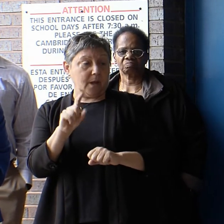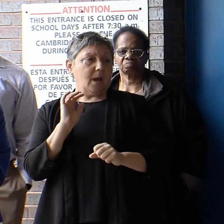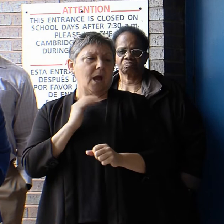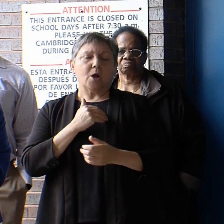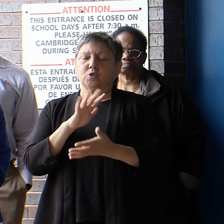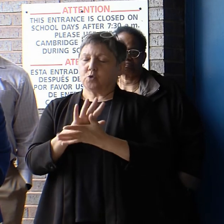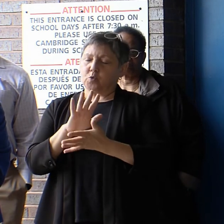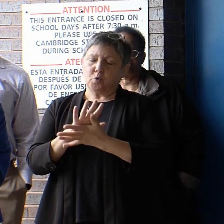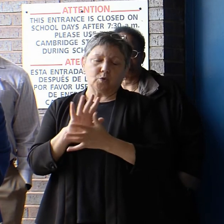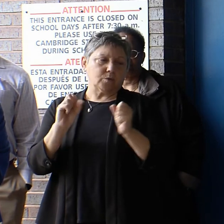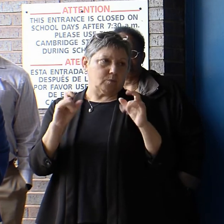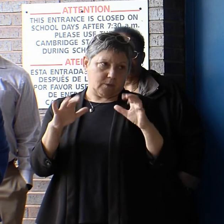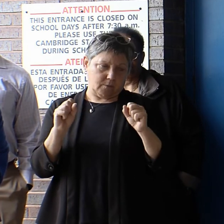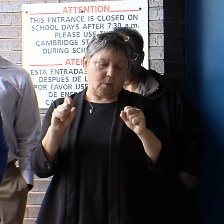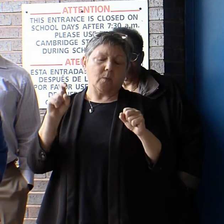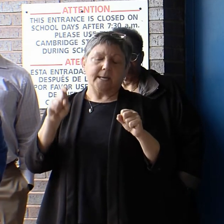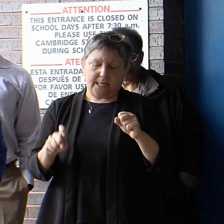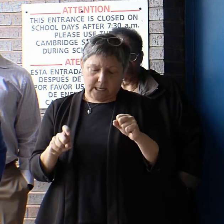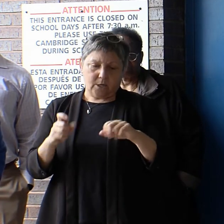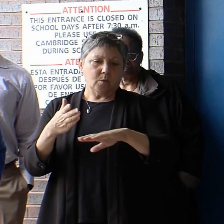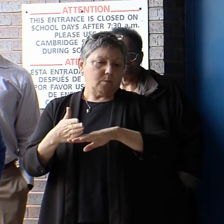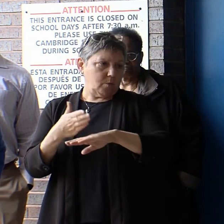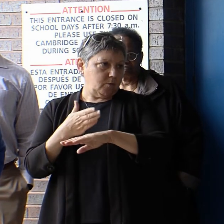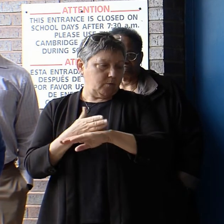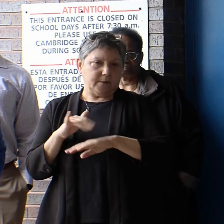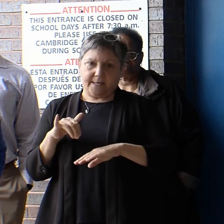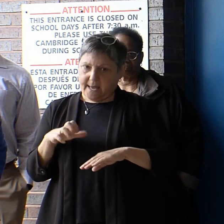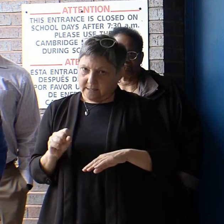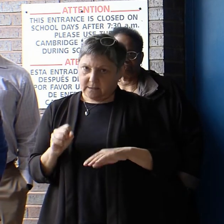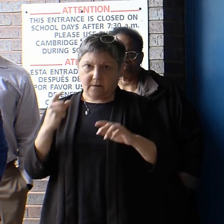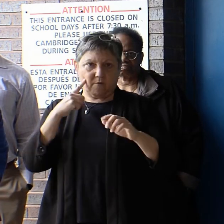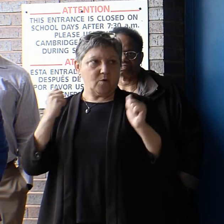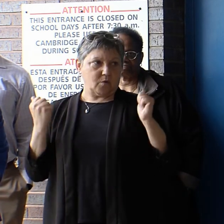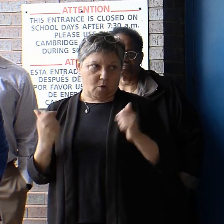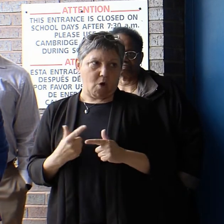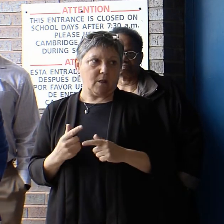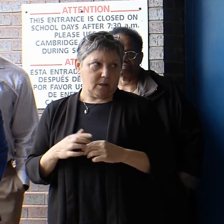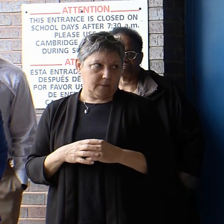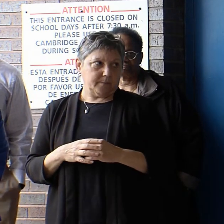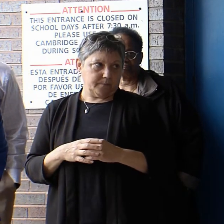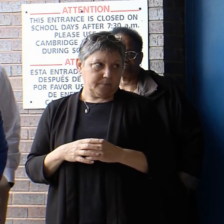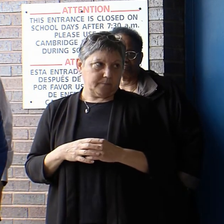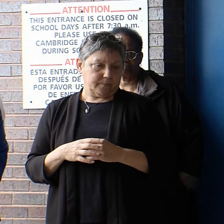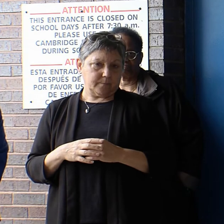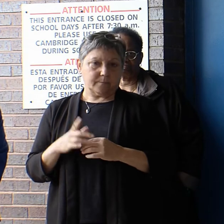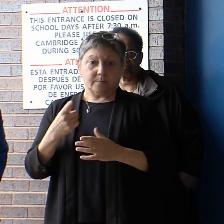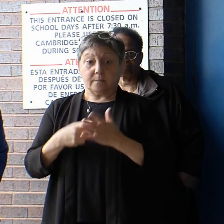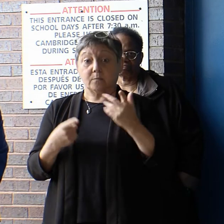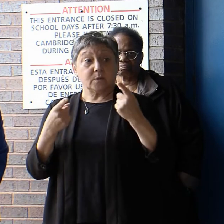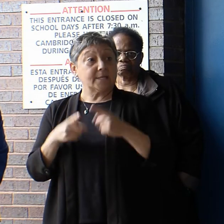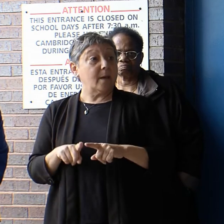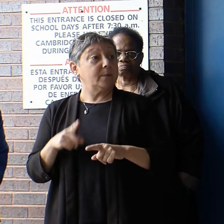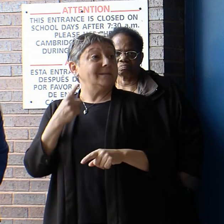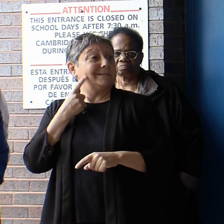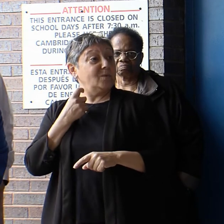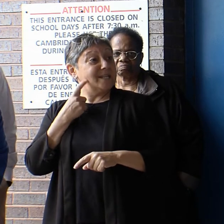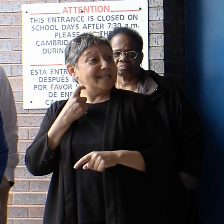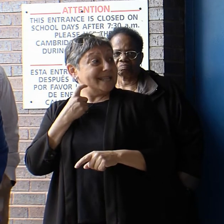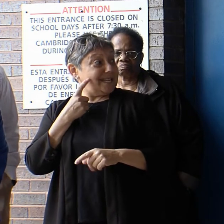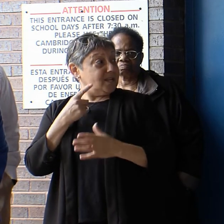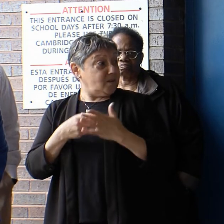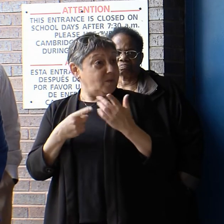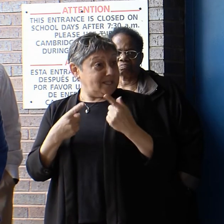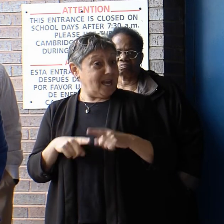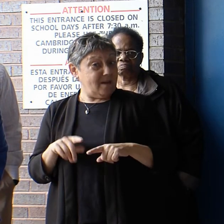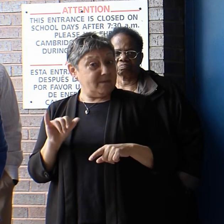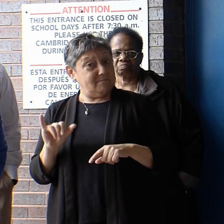We need to do better by all of our school communities. In the incidents that have been highlighted recently,